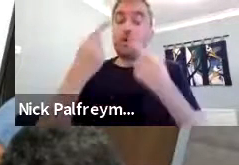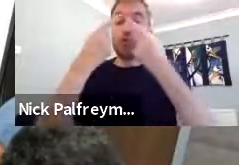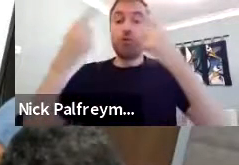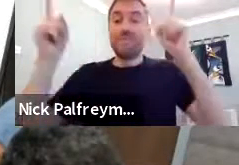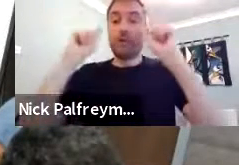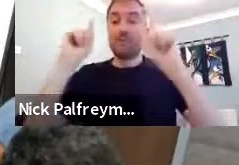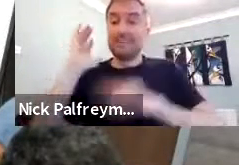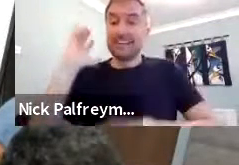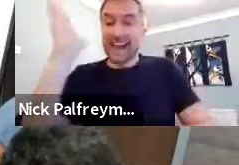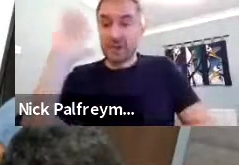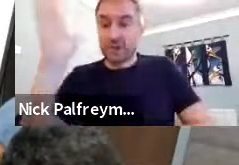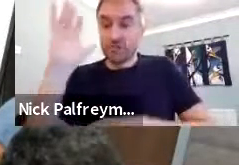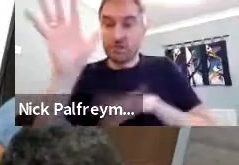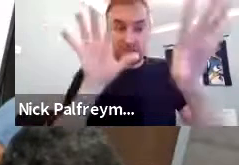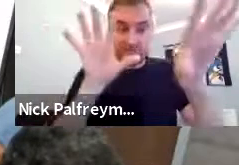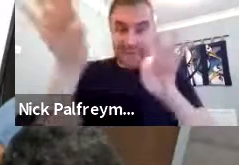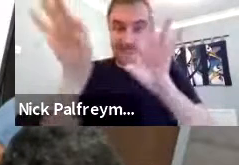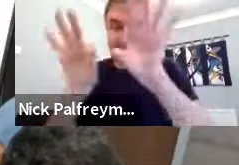research.